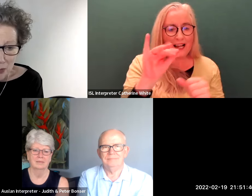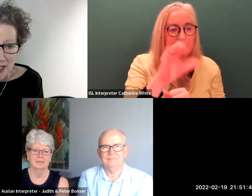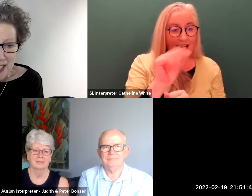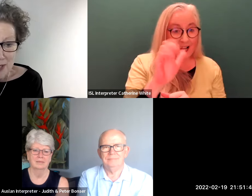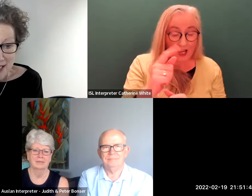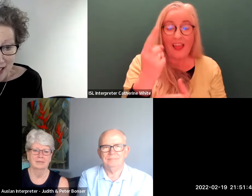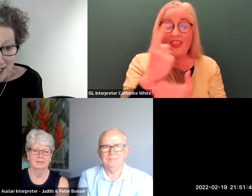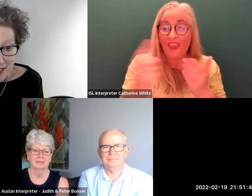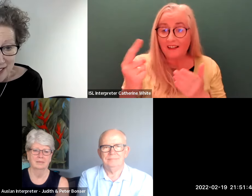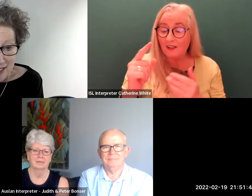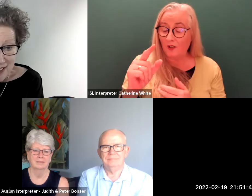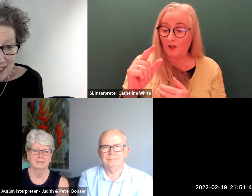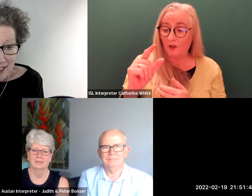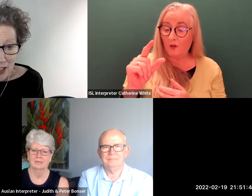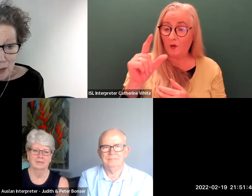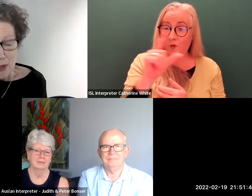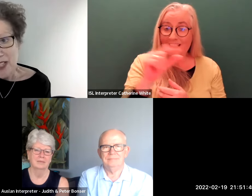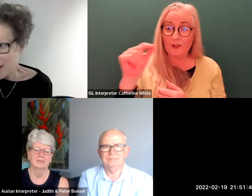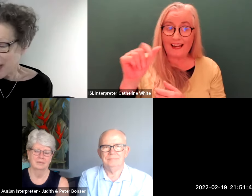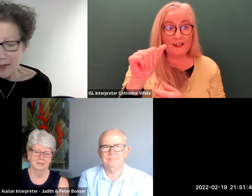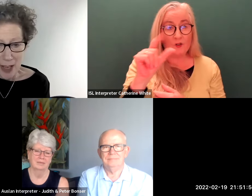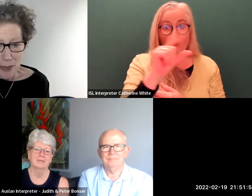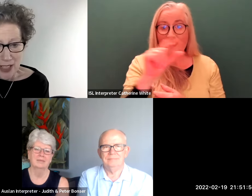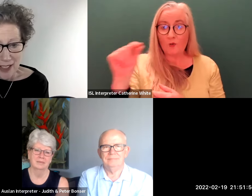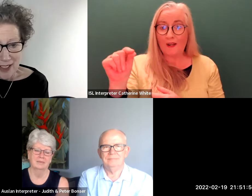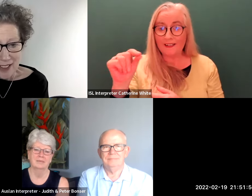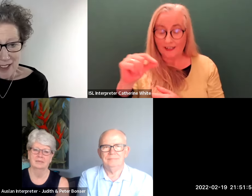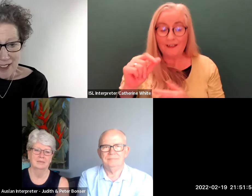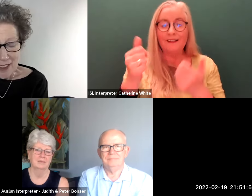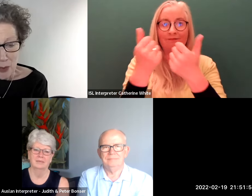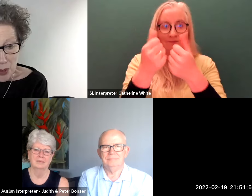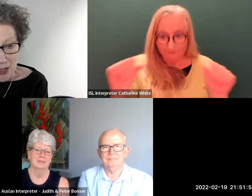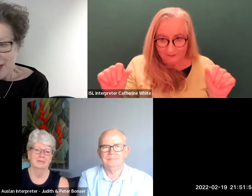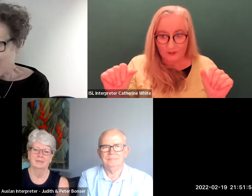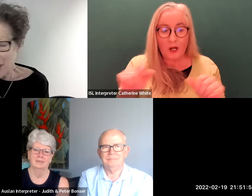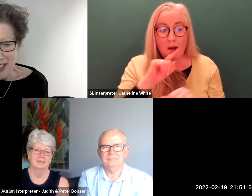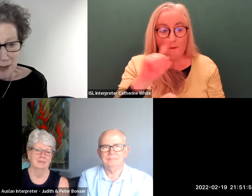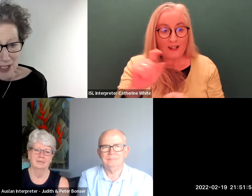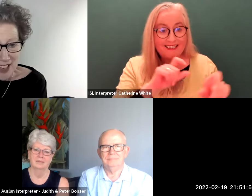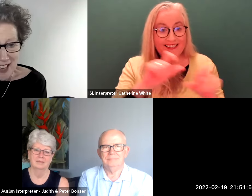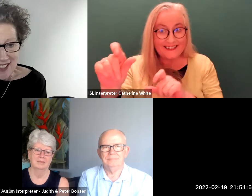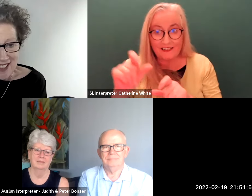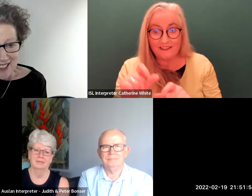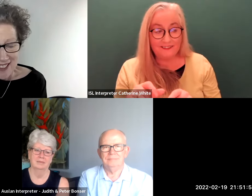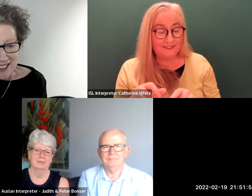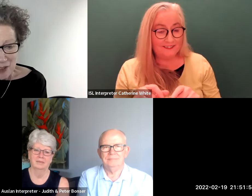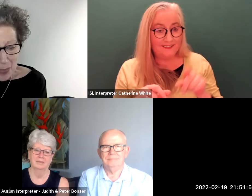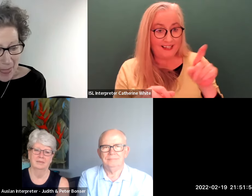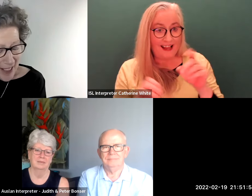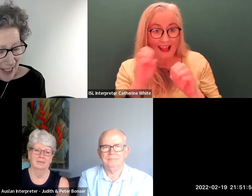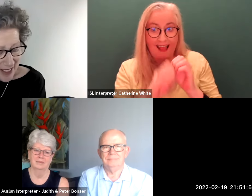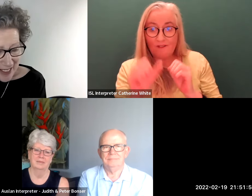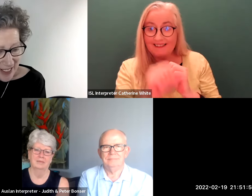2020 it was enacted but we still have somebody who works if you like every day in